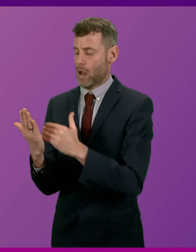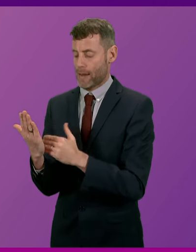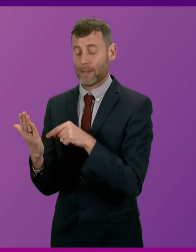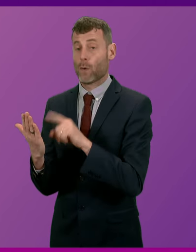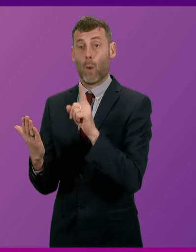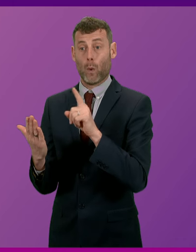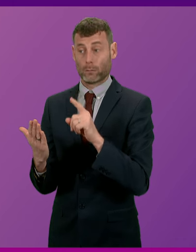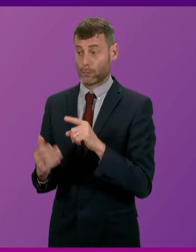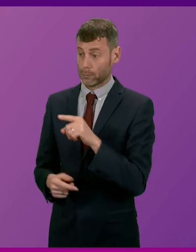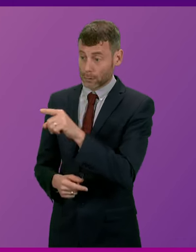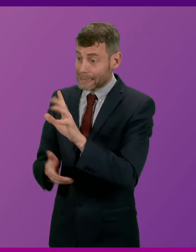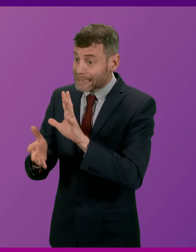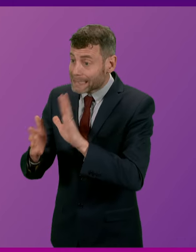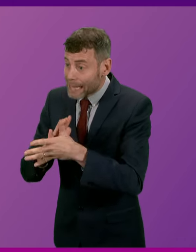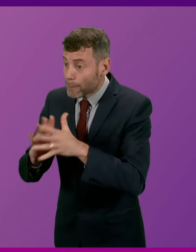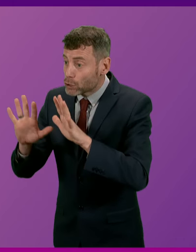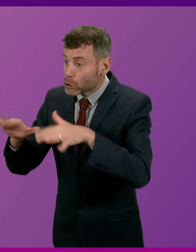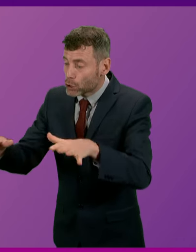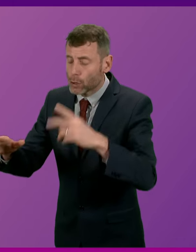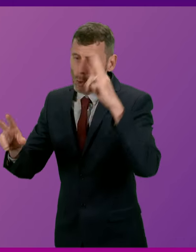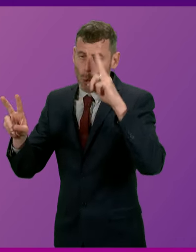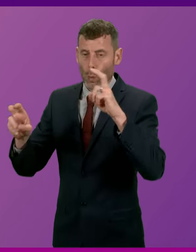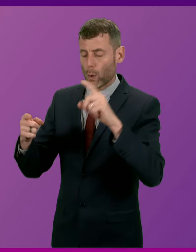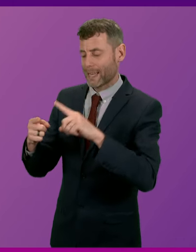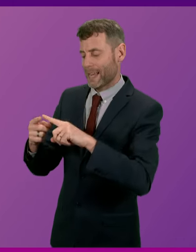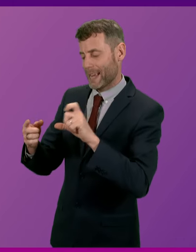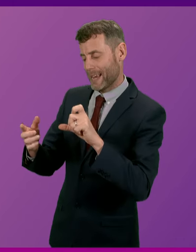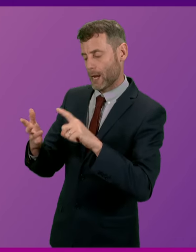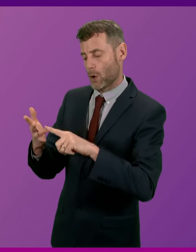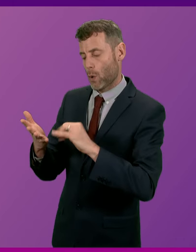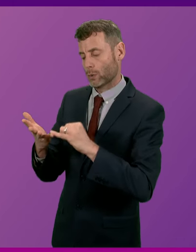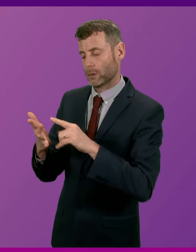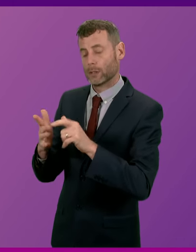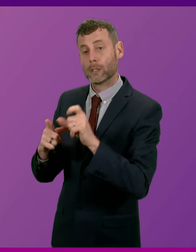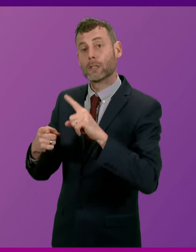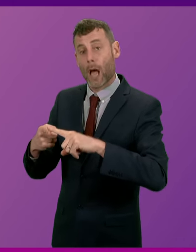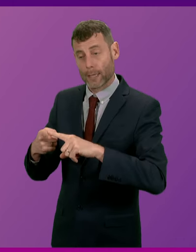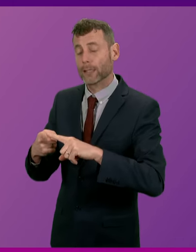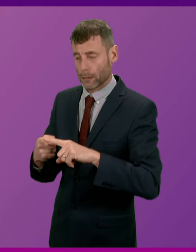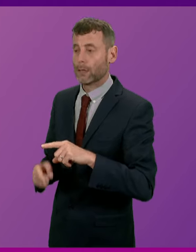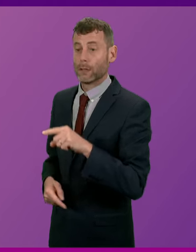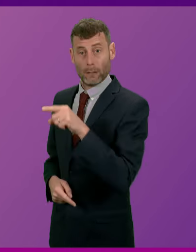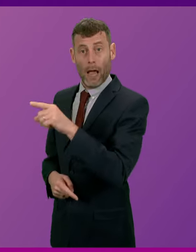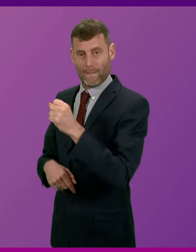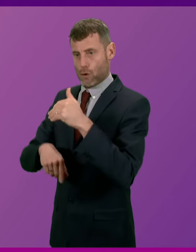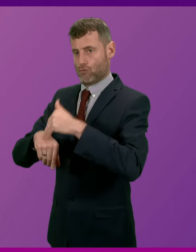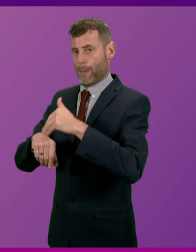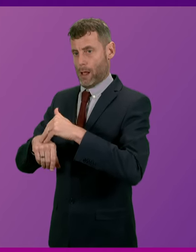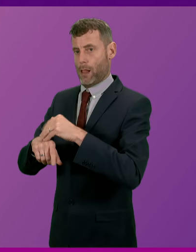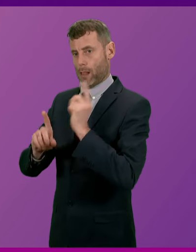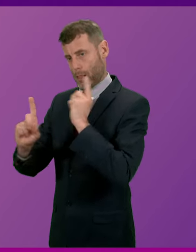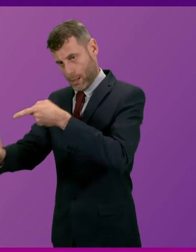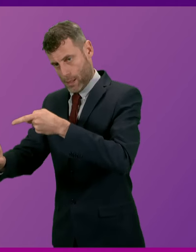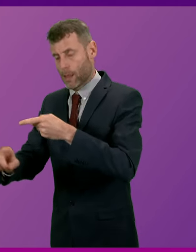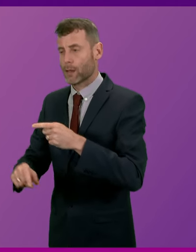offences where damage comparable to ecocide has been caused. It is our consistent aim to remain aligned where appropriate with developments